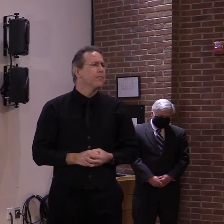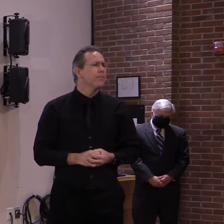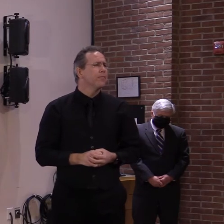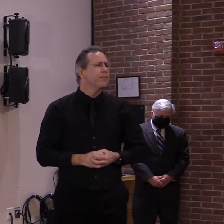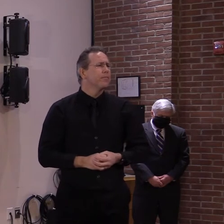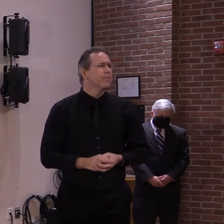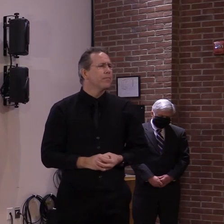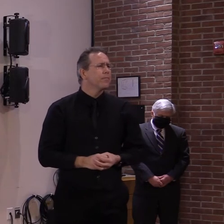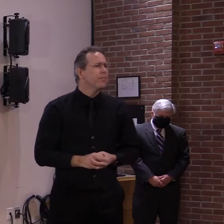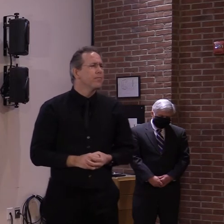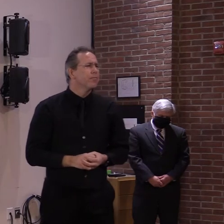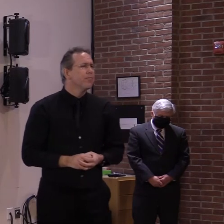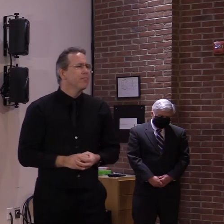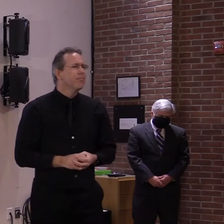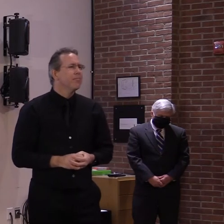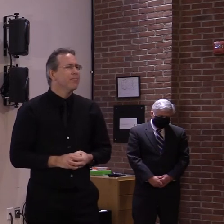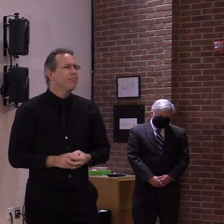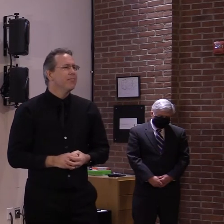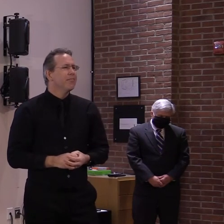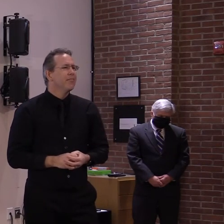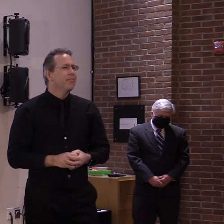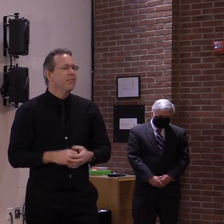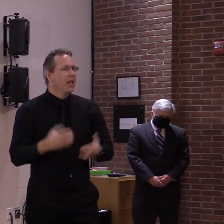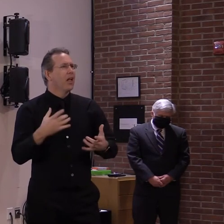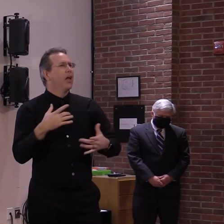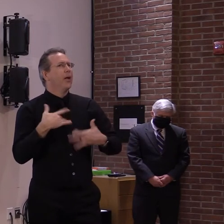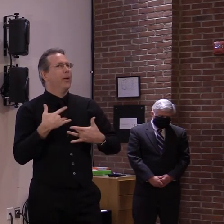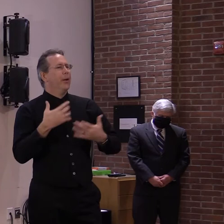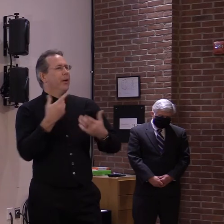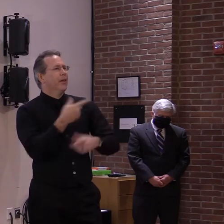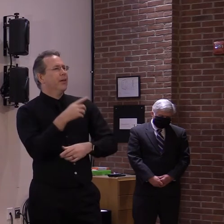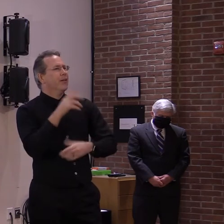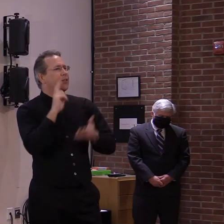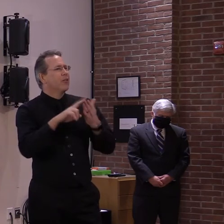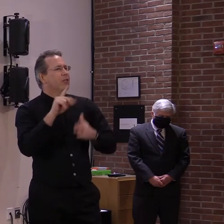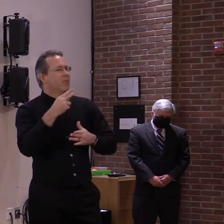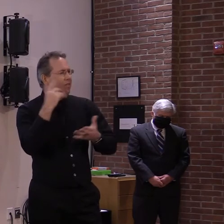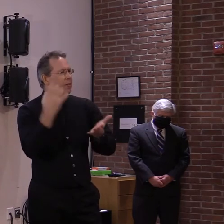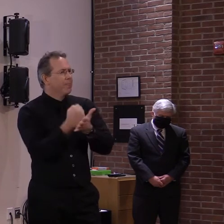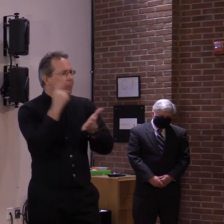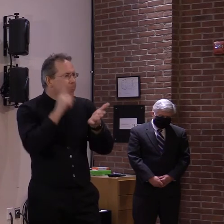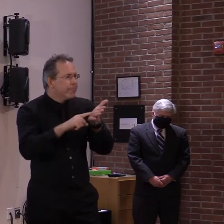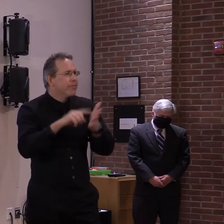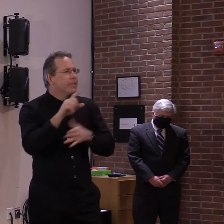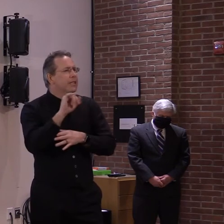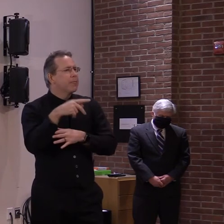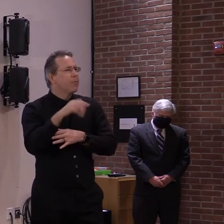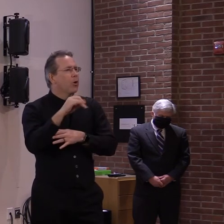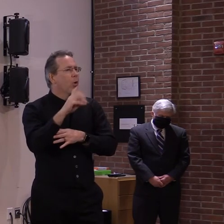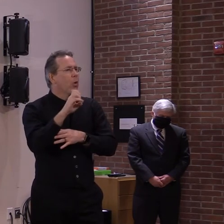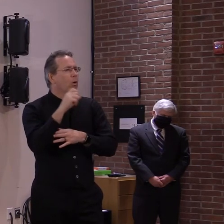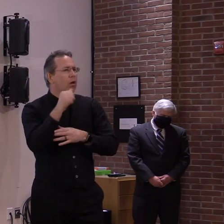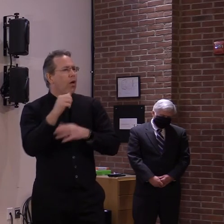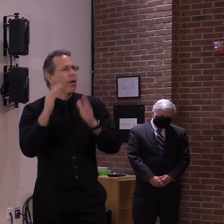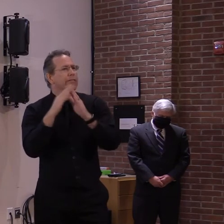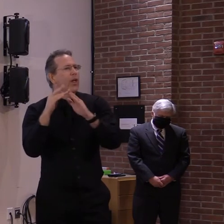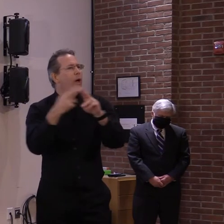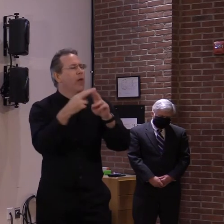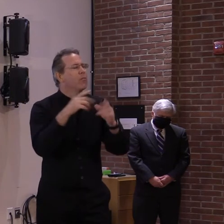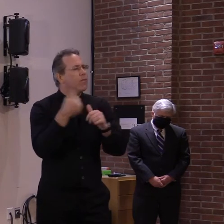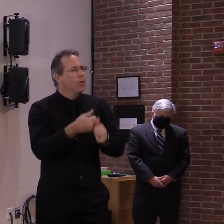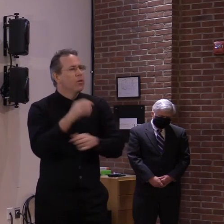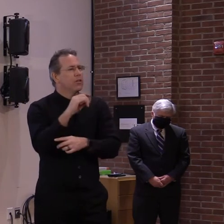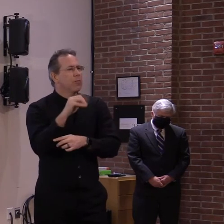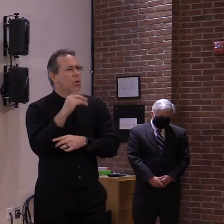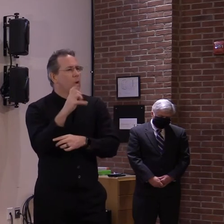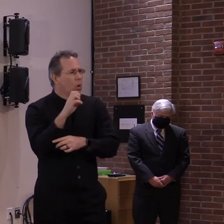Lisa mentioned. As you know, I brought that up in May and I was told unequivocally that the counts were accurate and they did go town by town and not by zip code. So I'm glad